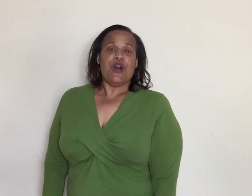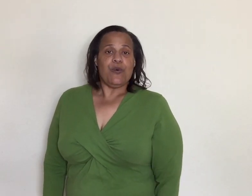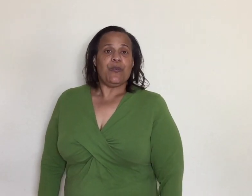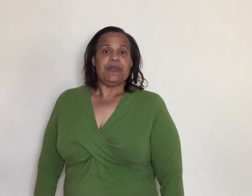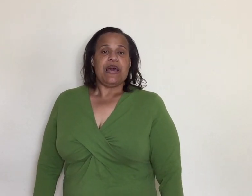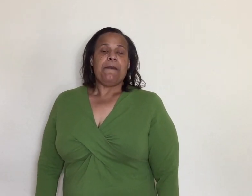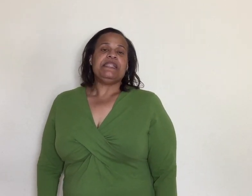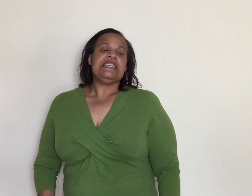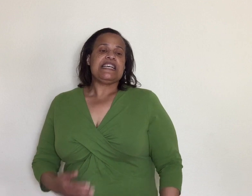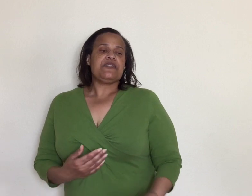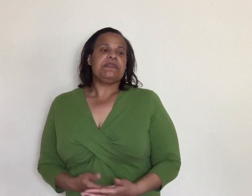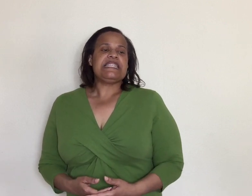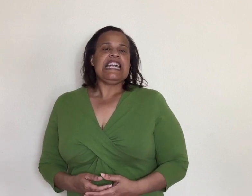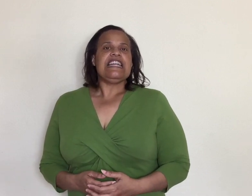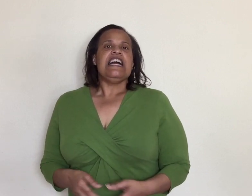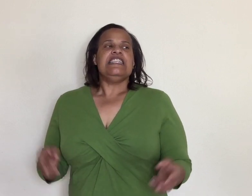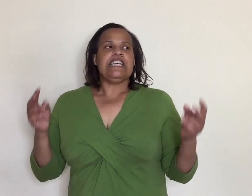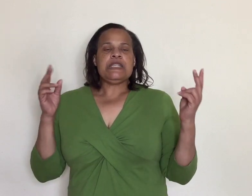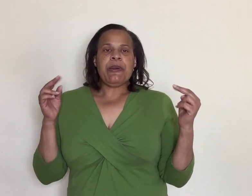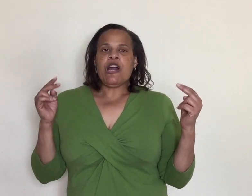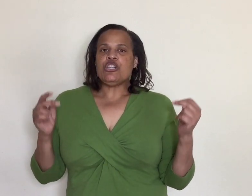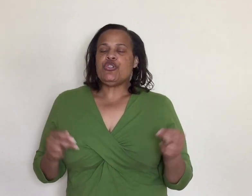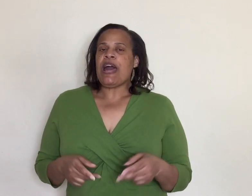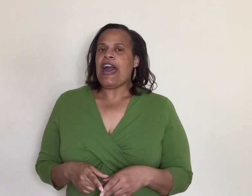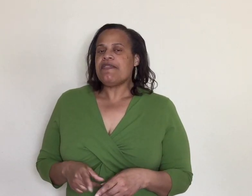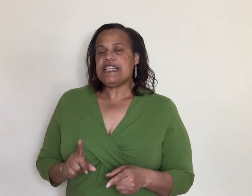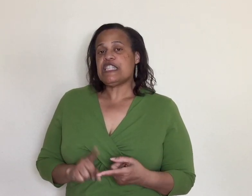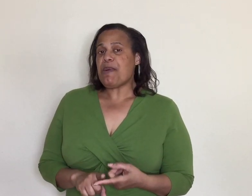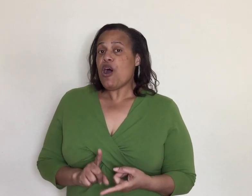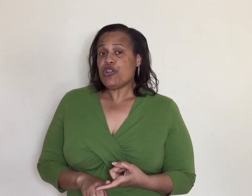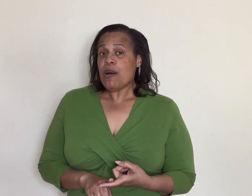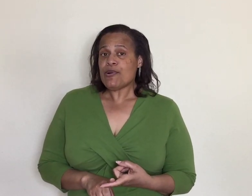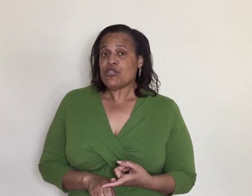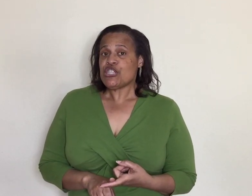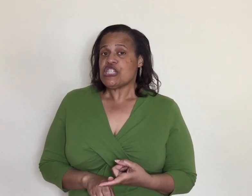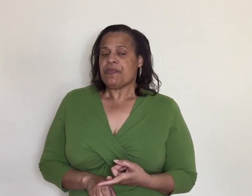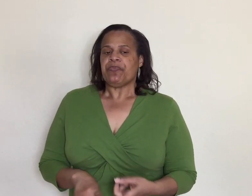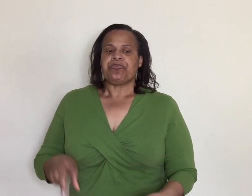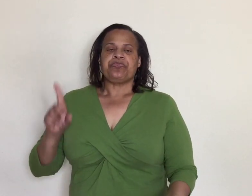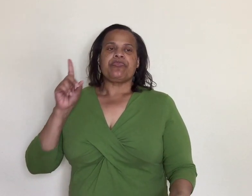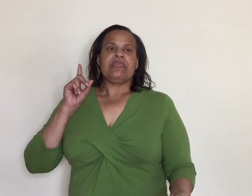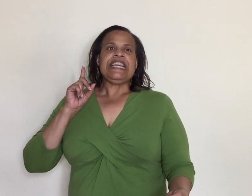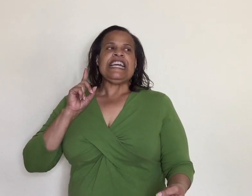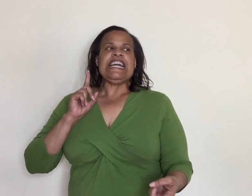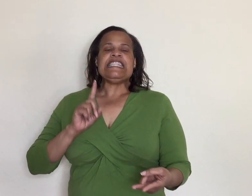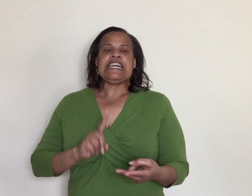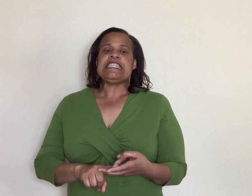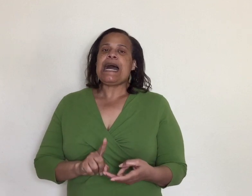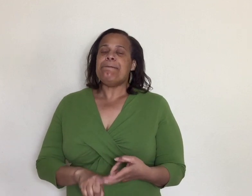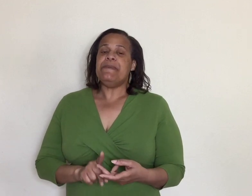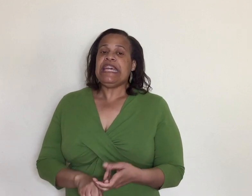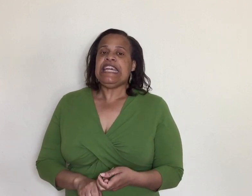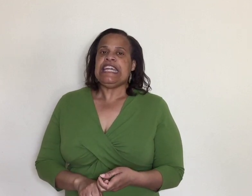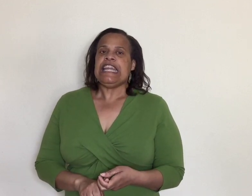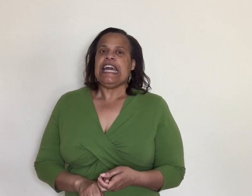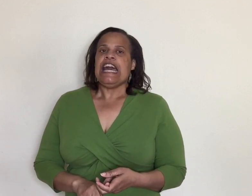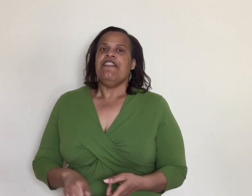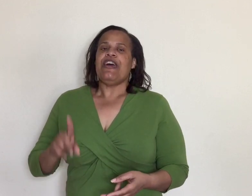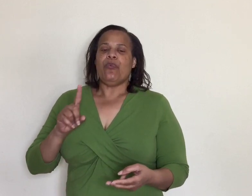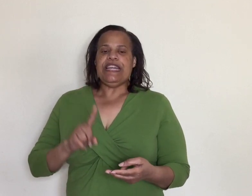know but see that's what I'm saying just because you have these small numbers it does not mean that we